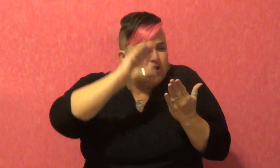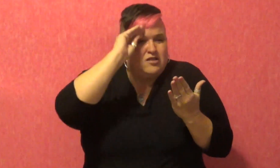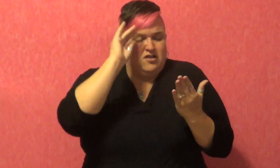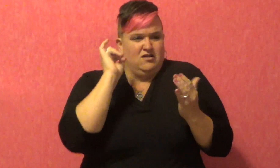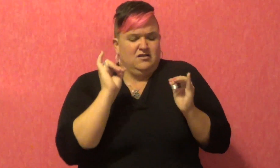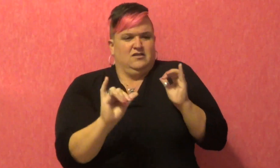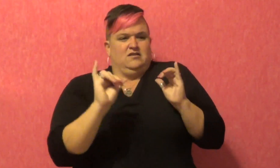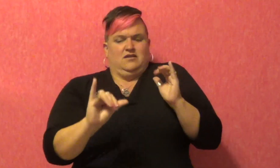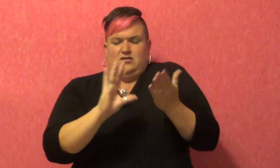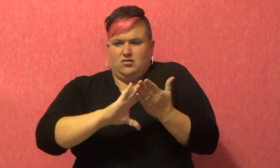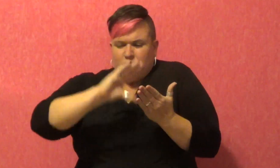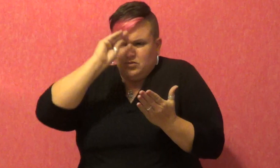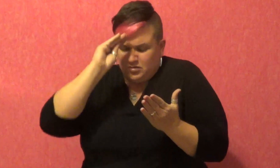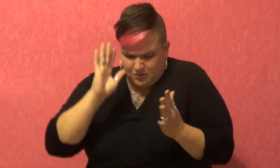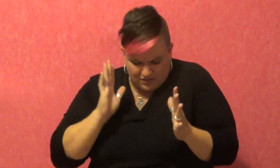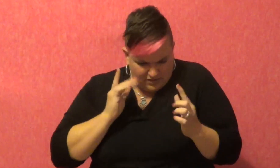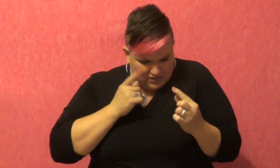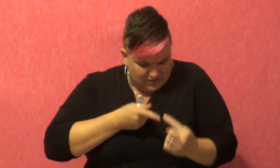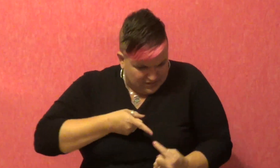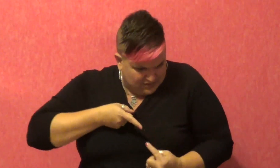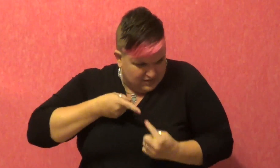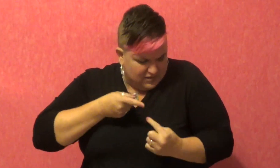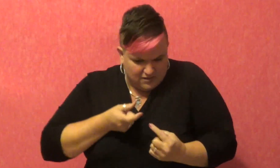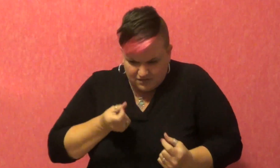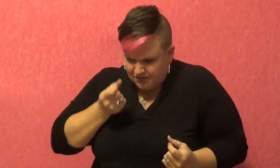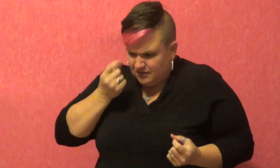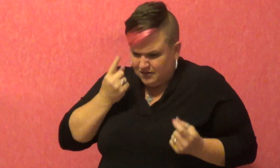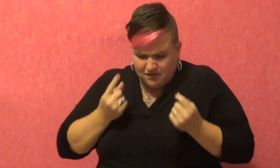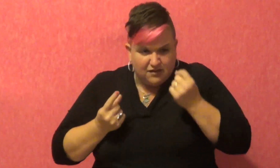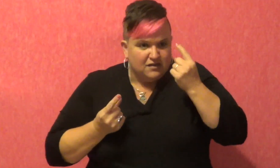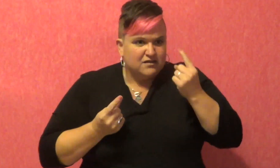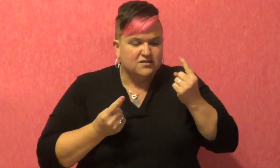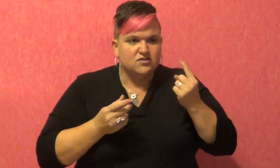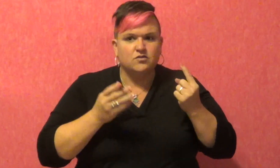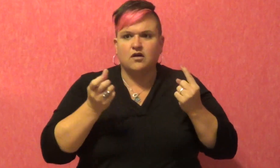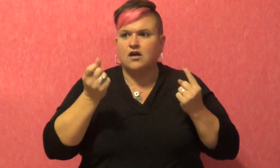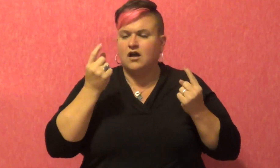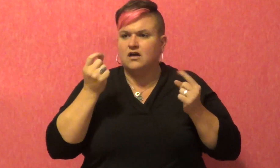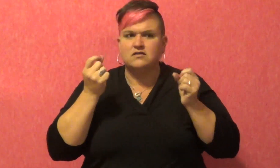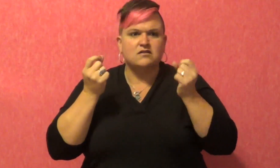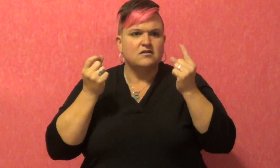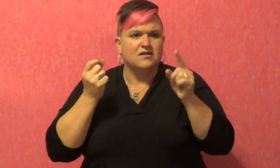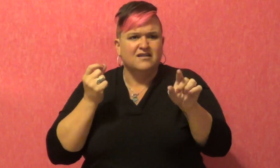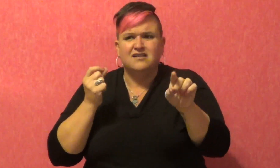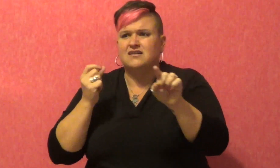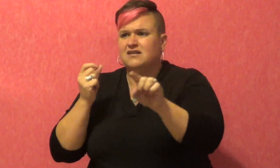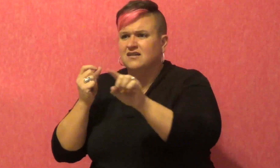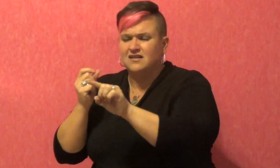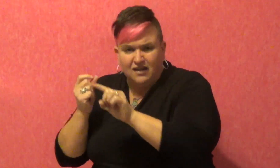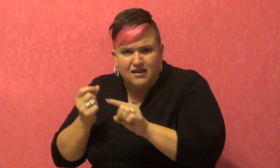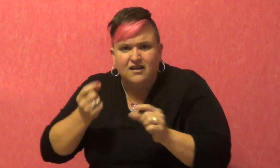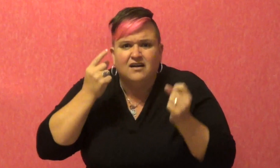learning the lesson To awake when I hear the call